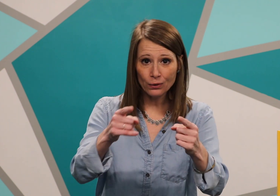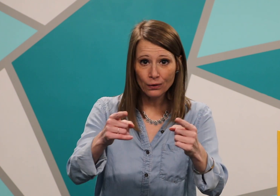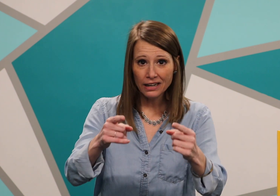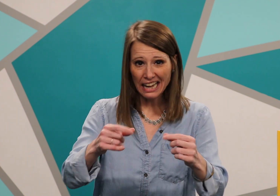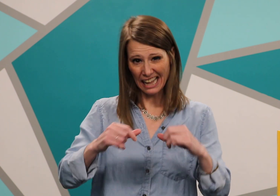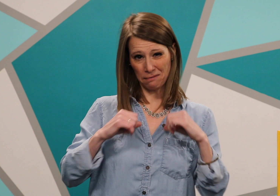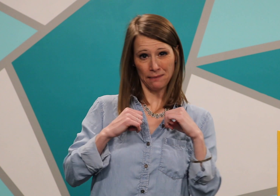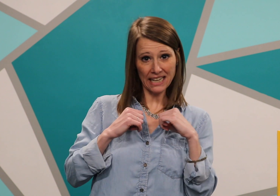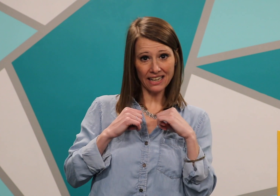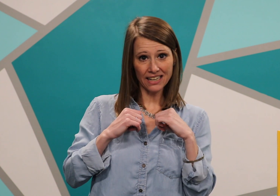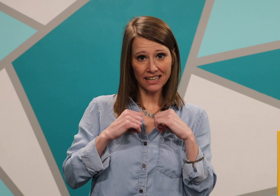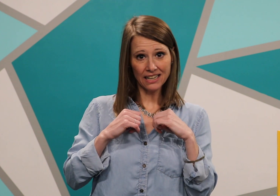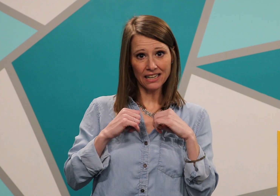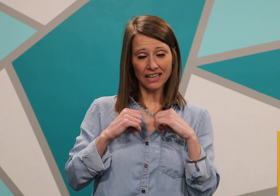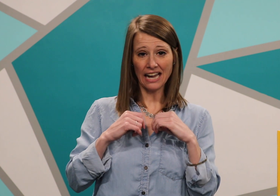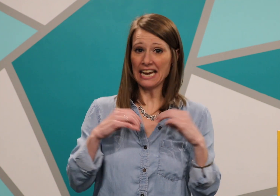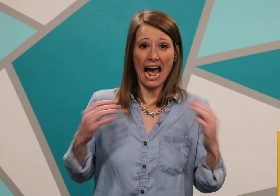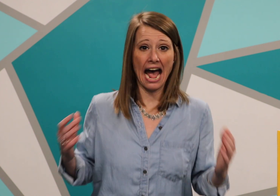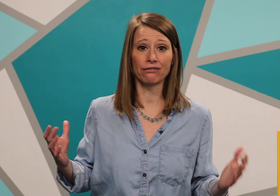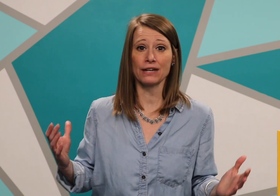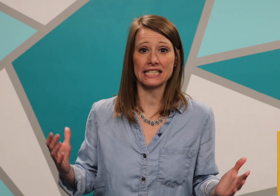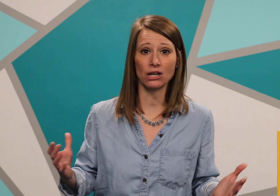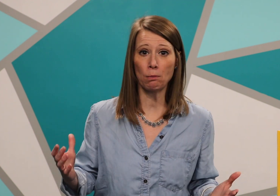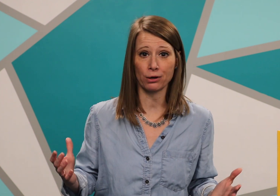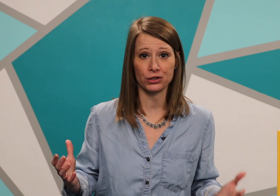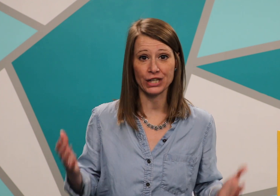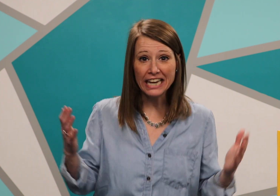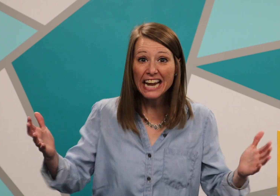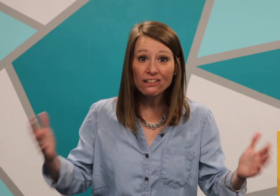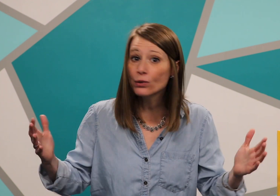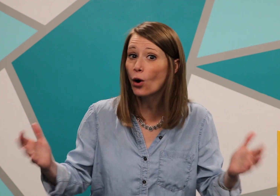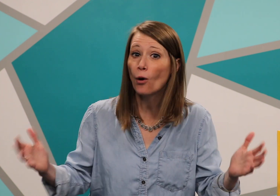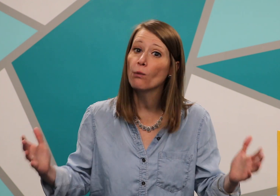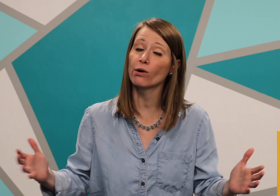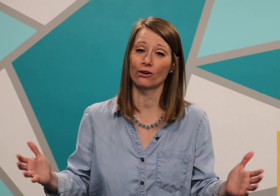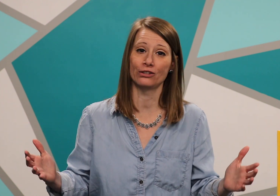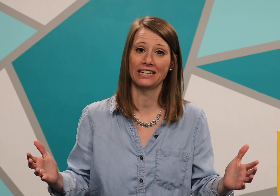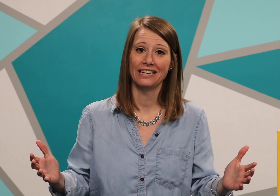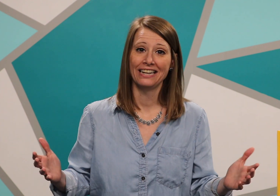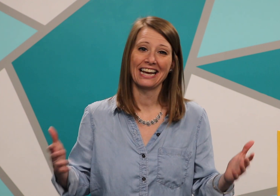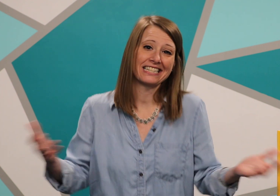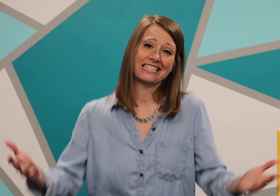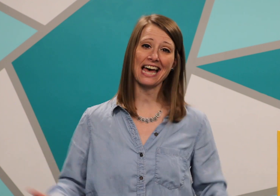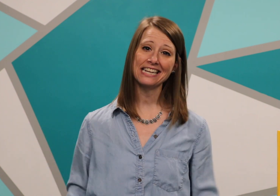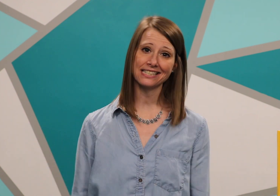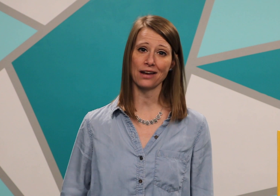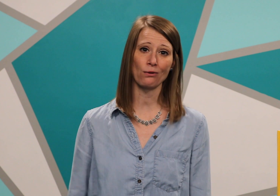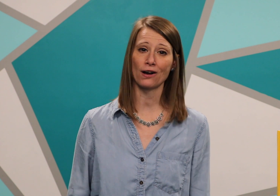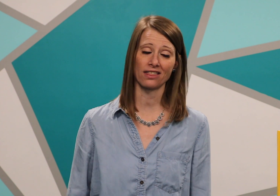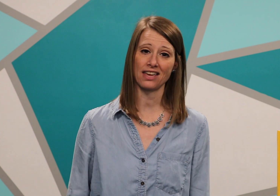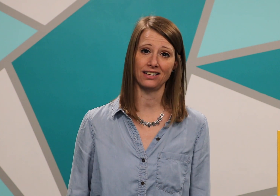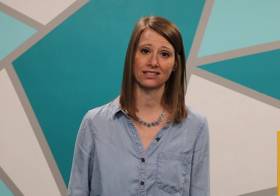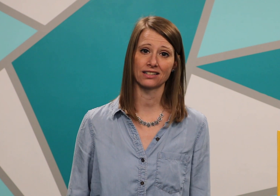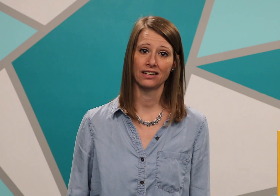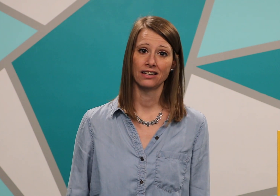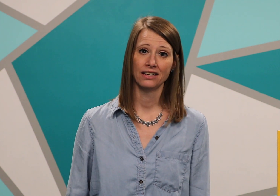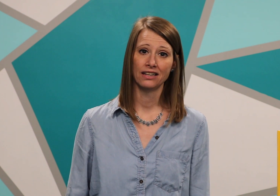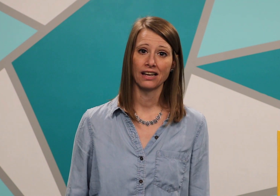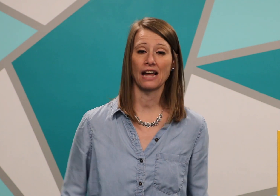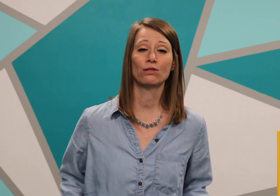and me and every single person in the whole world has said and done wrong things. And